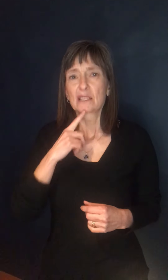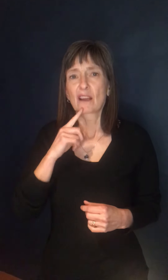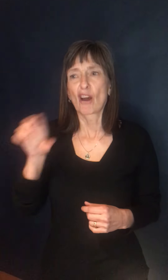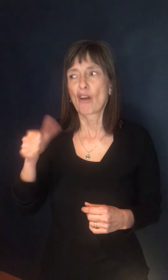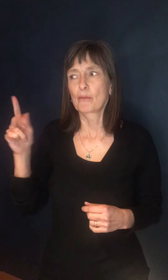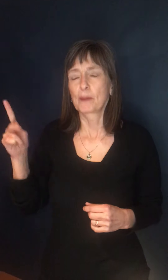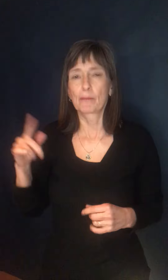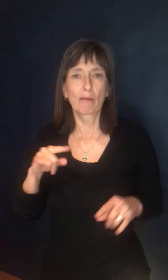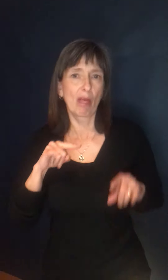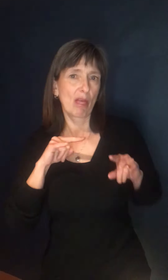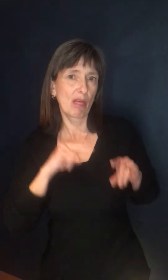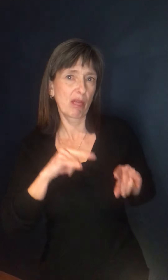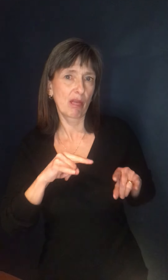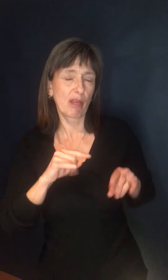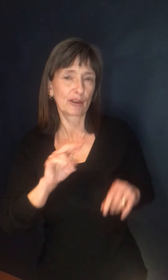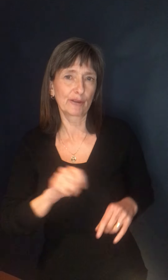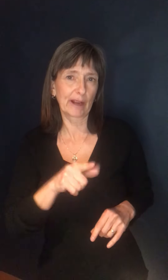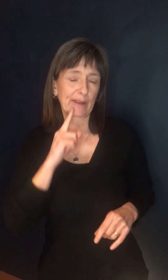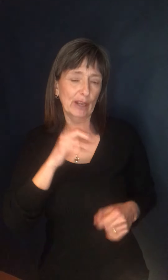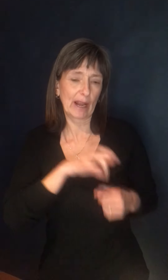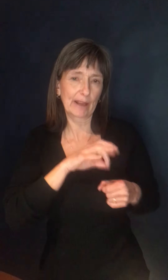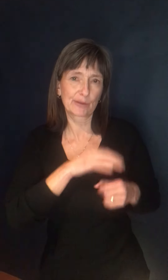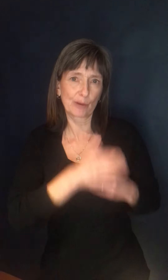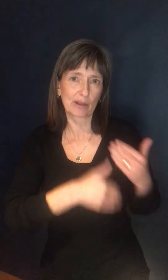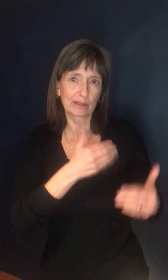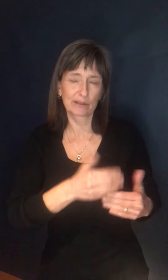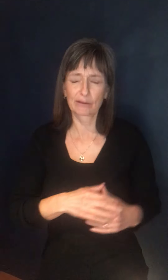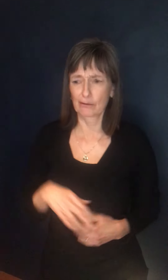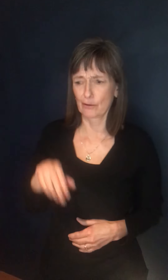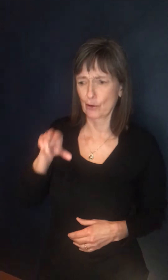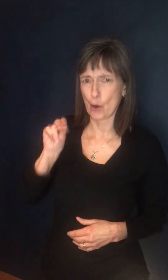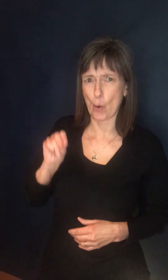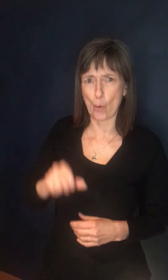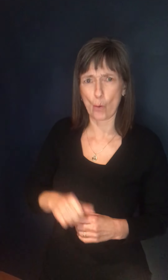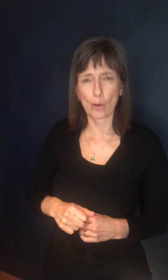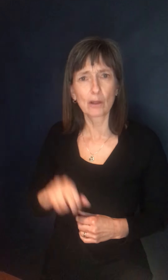agree? No. Newfoundland Labrador is not a laughing stock and anyone who says otherwise is wrong.